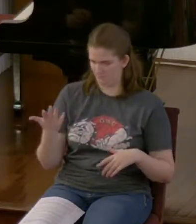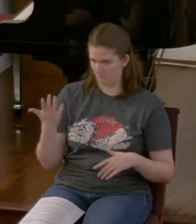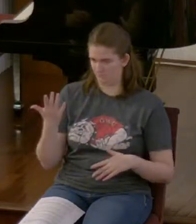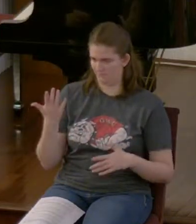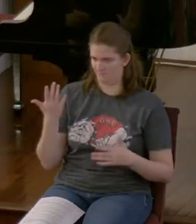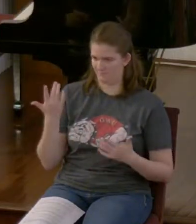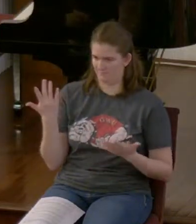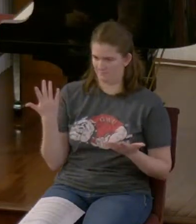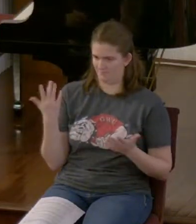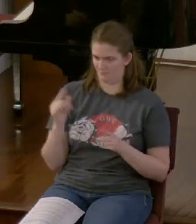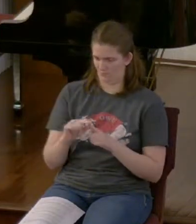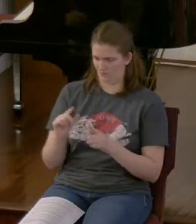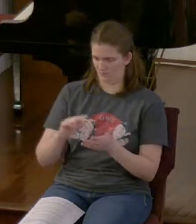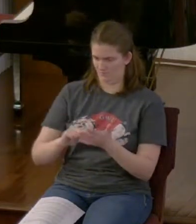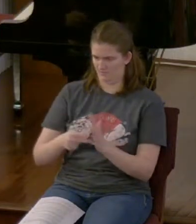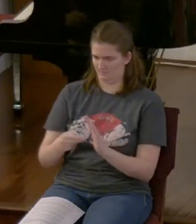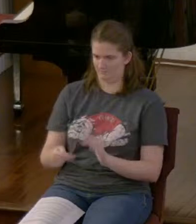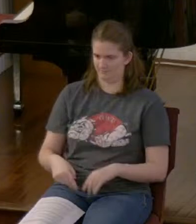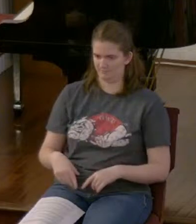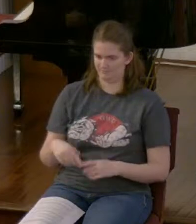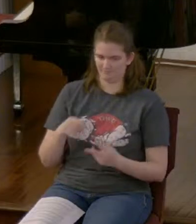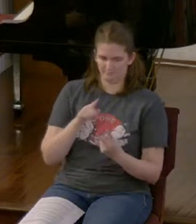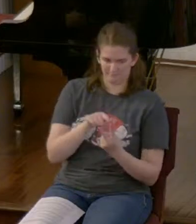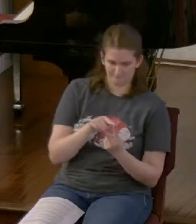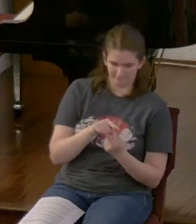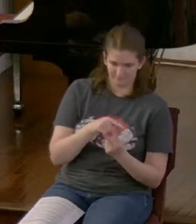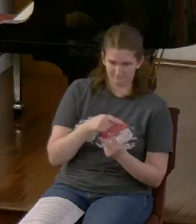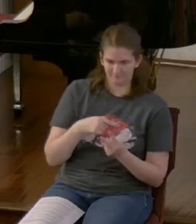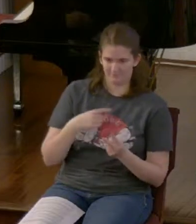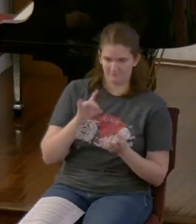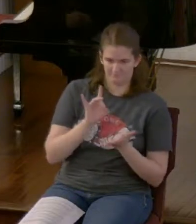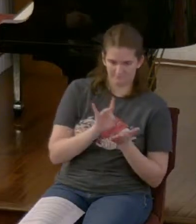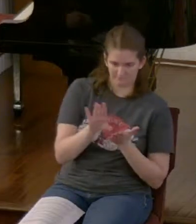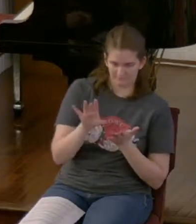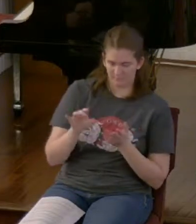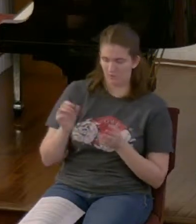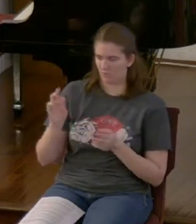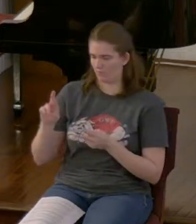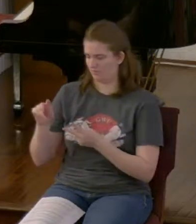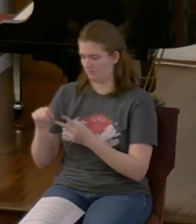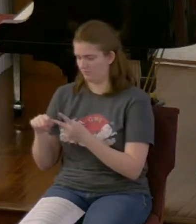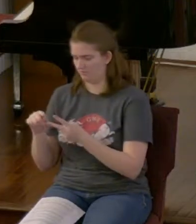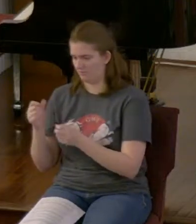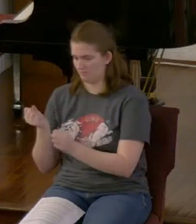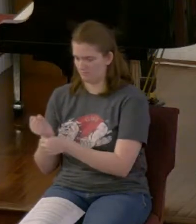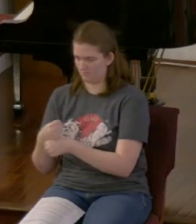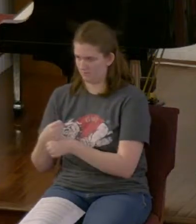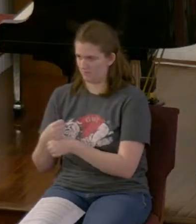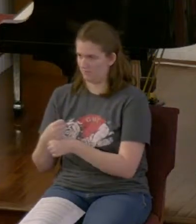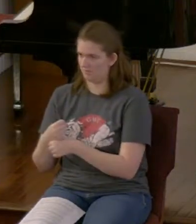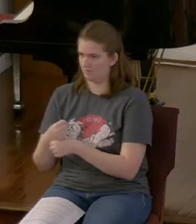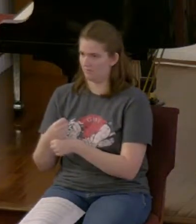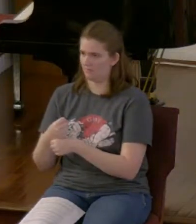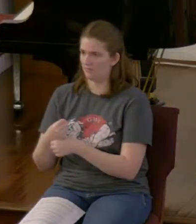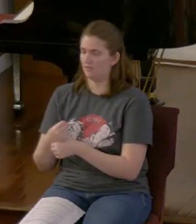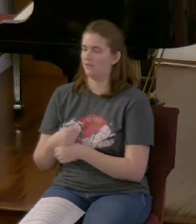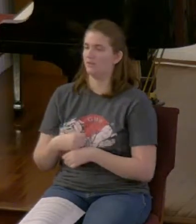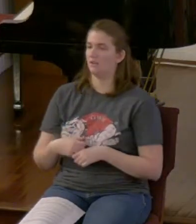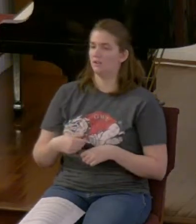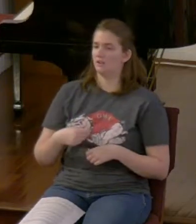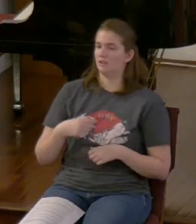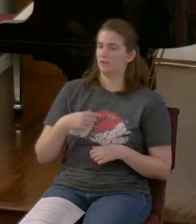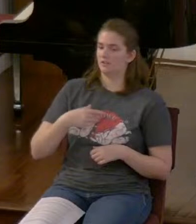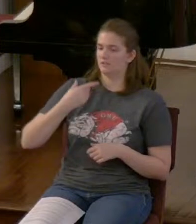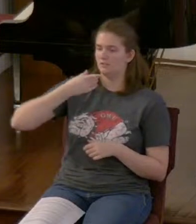but that's what we have to understand when we're reading this now the thing about Daniel it was not written in Hebrew we